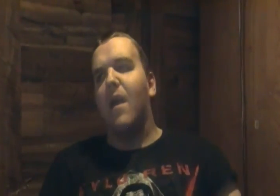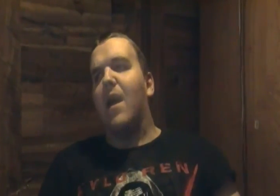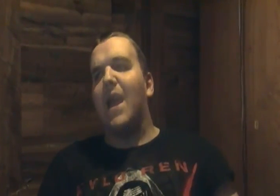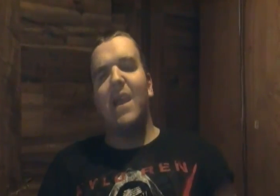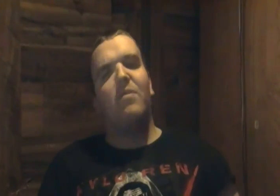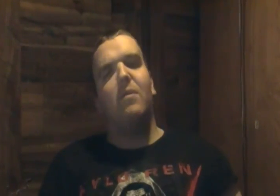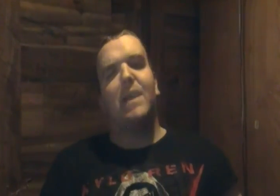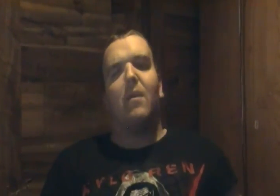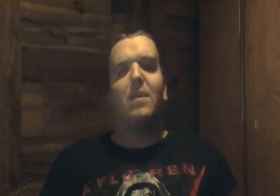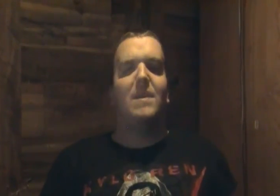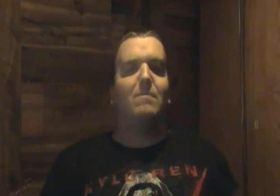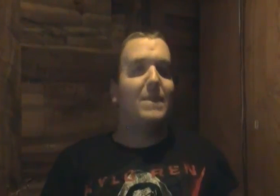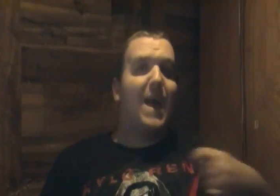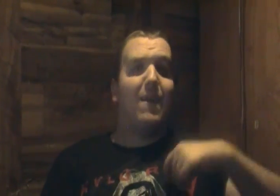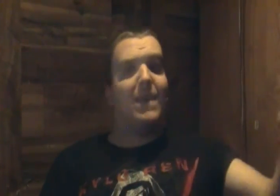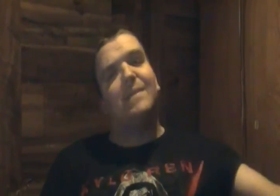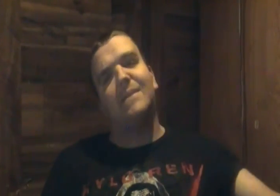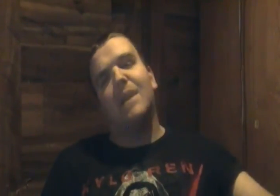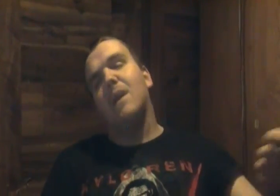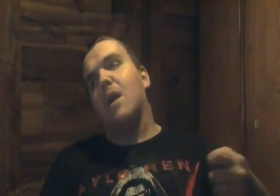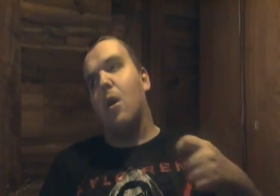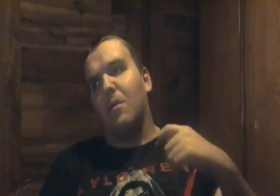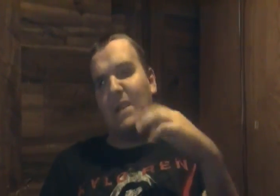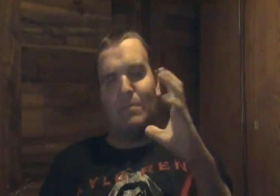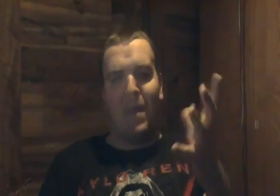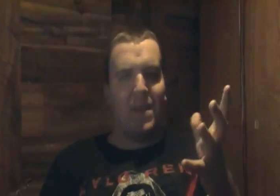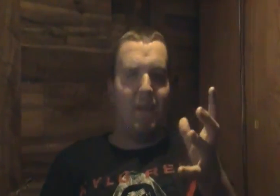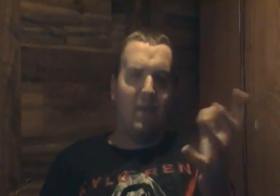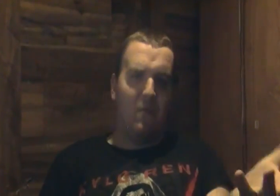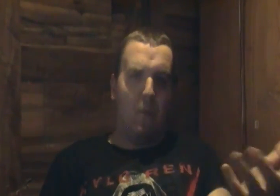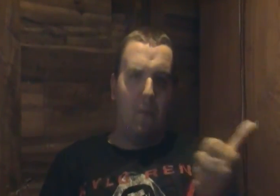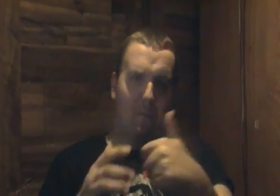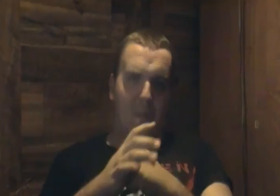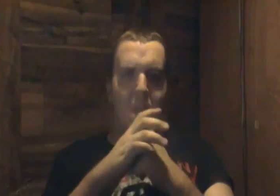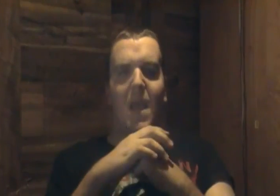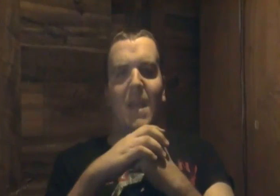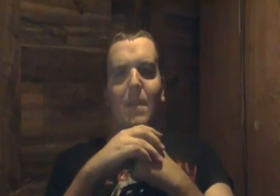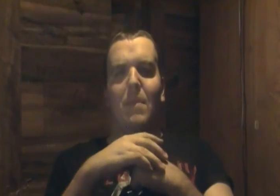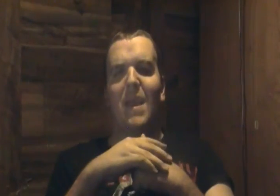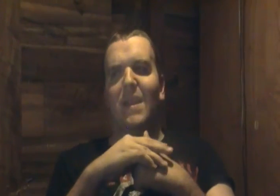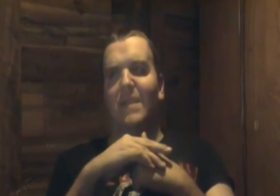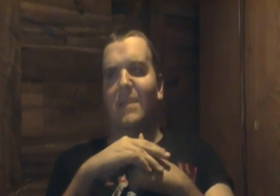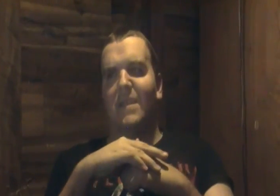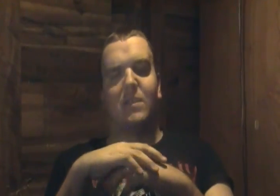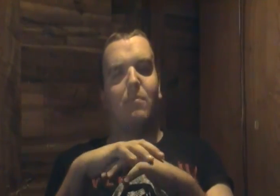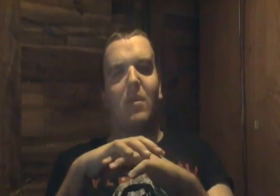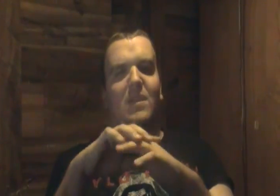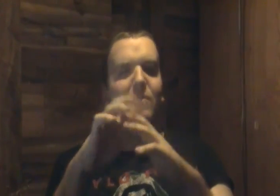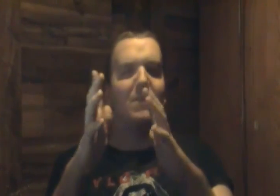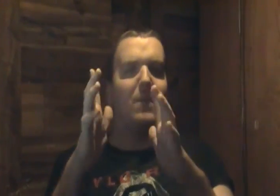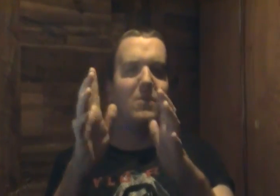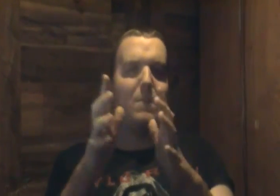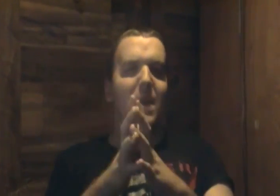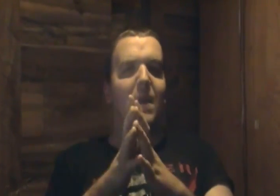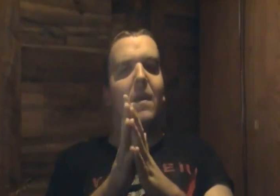and he throws out these medallions or these pendants if you will and the pendants is but is what's supposed to be